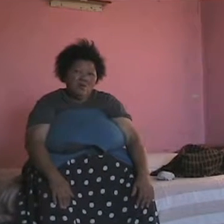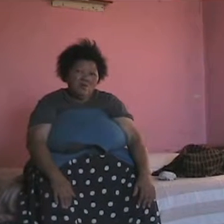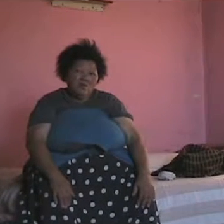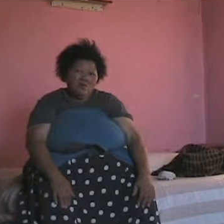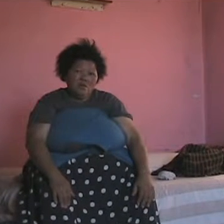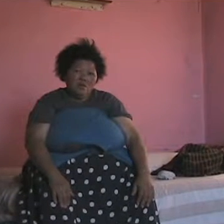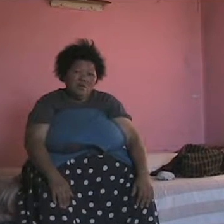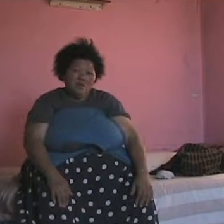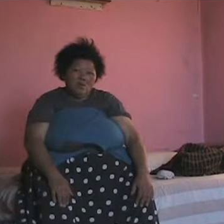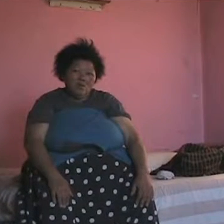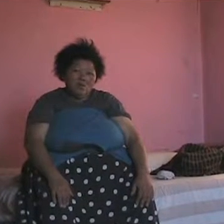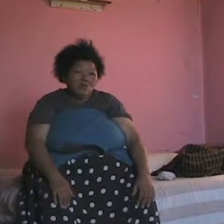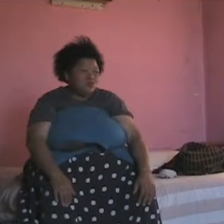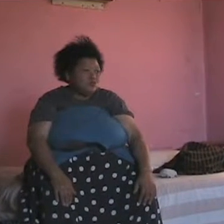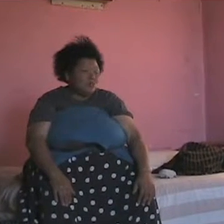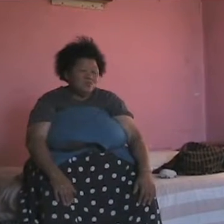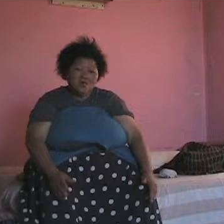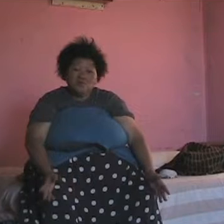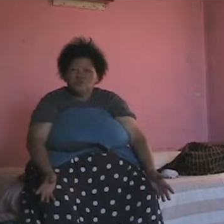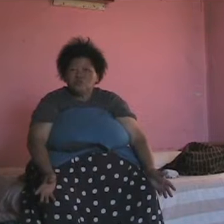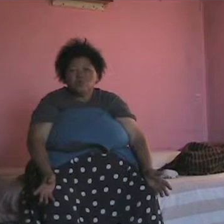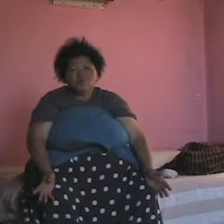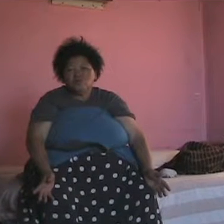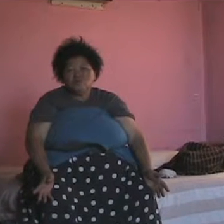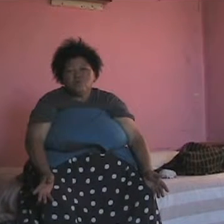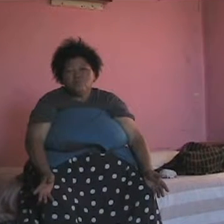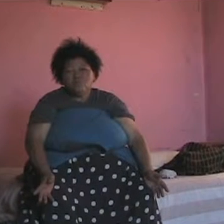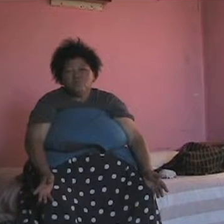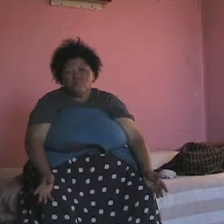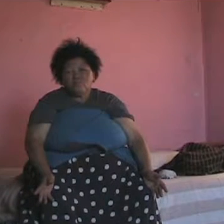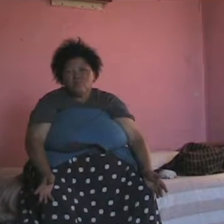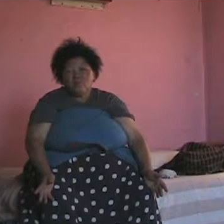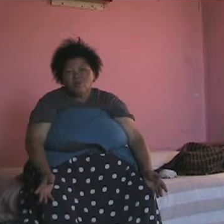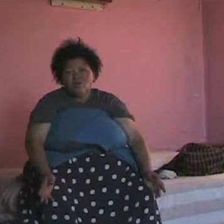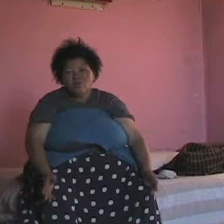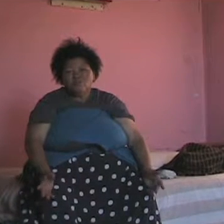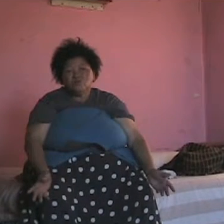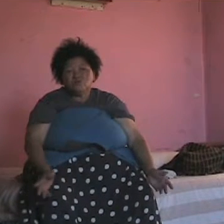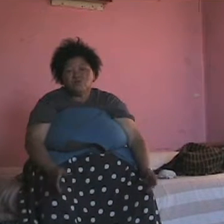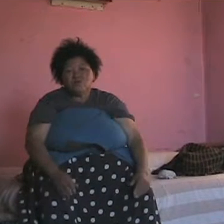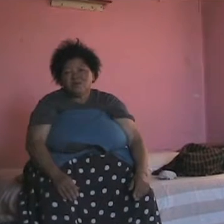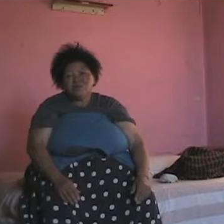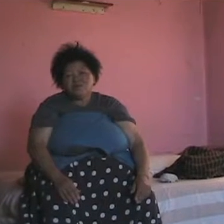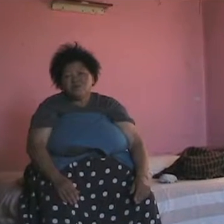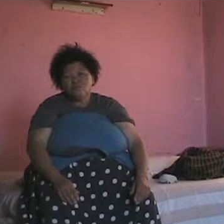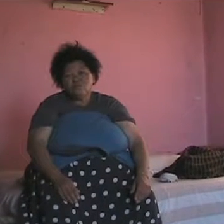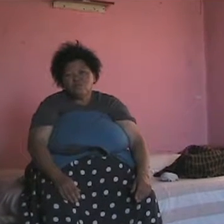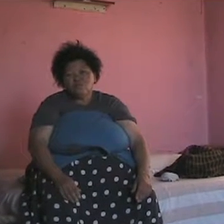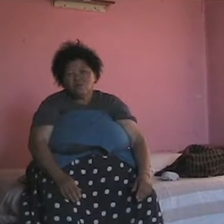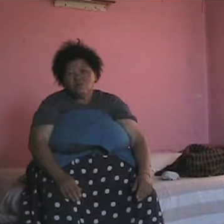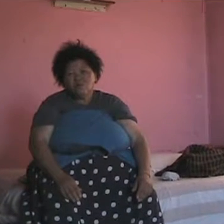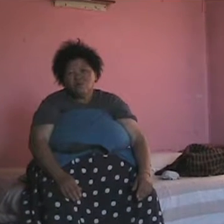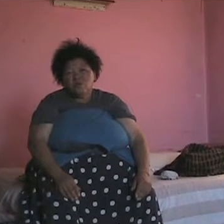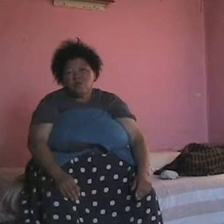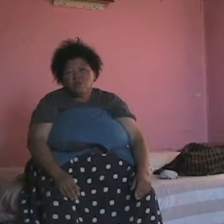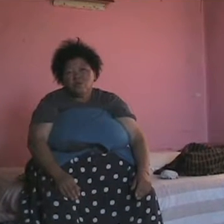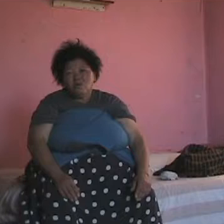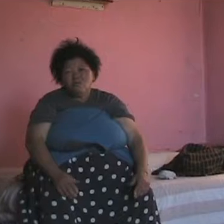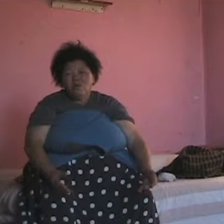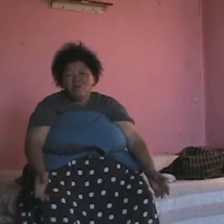have any reason? She just said she's sorry. That's all. I'm sorry for what I've done for you. Where were